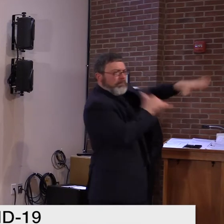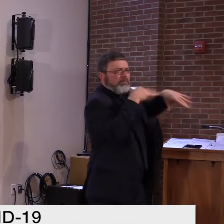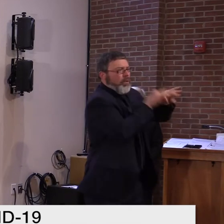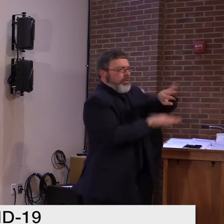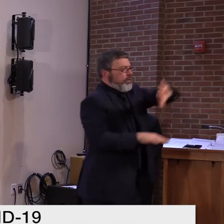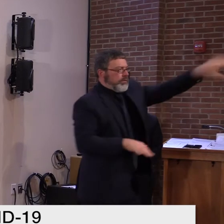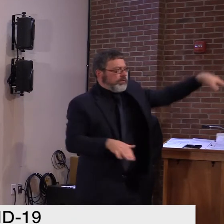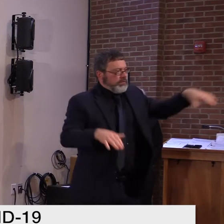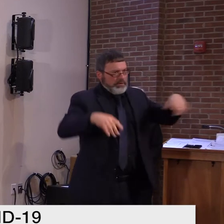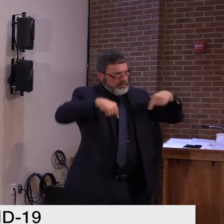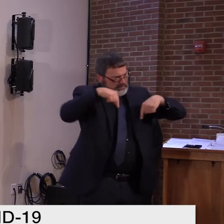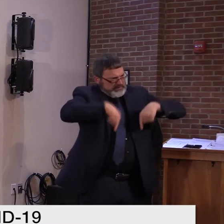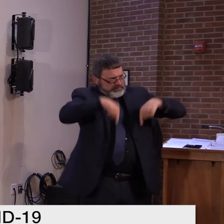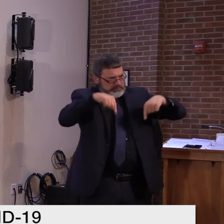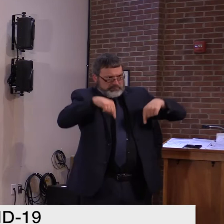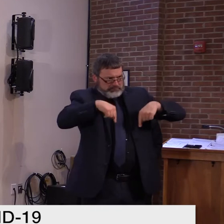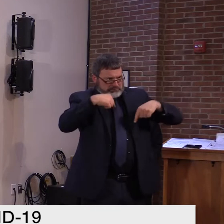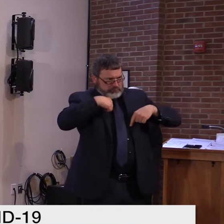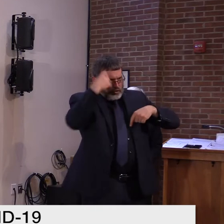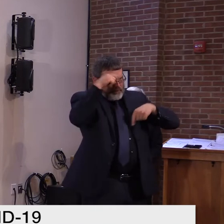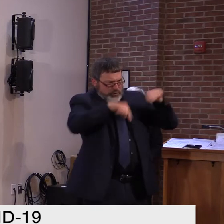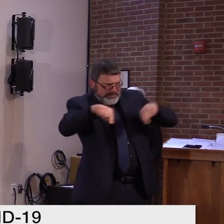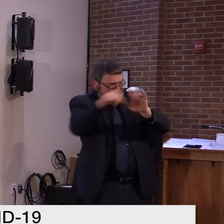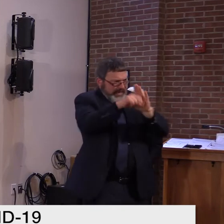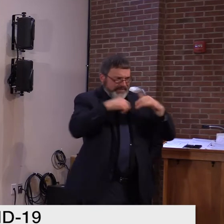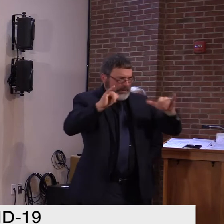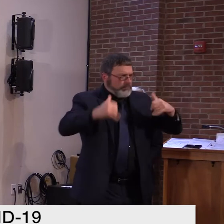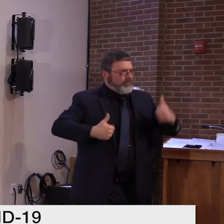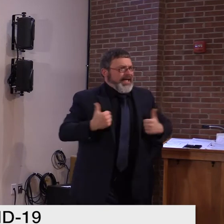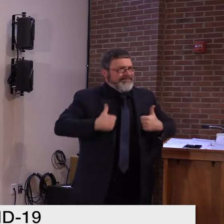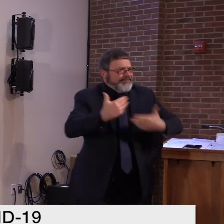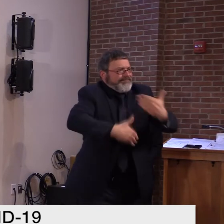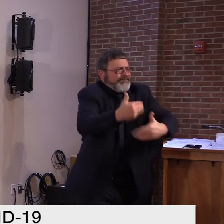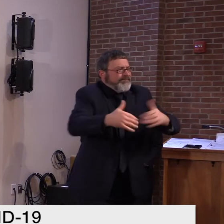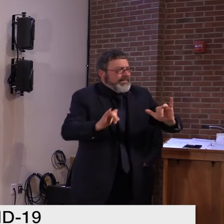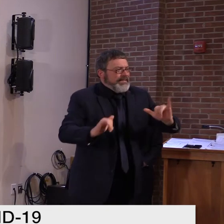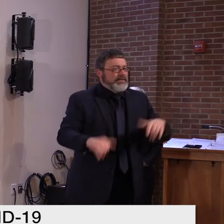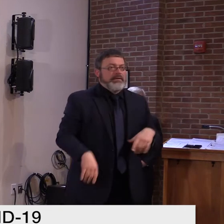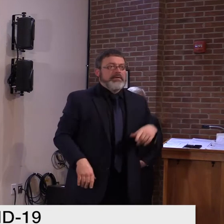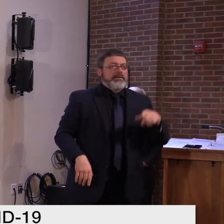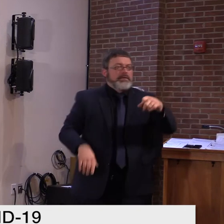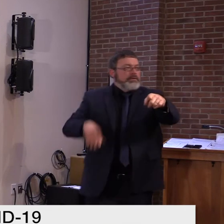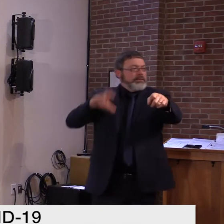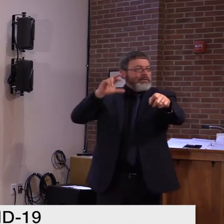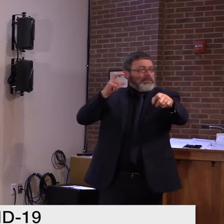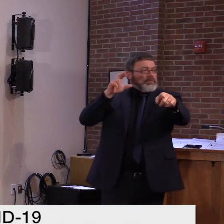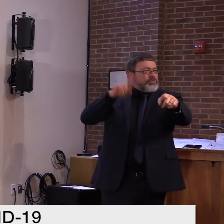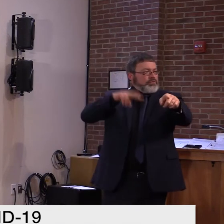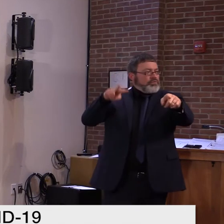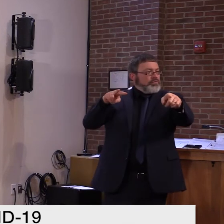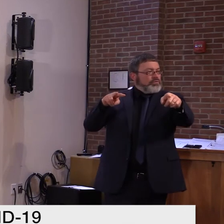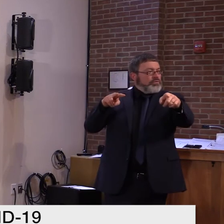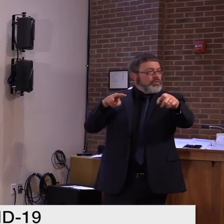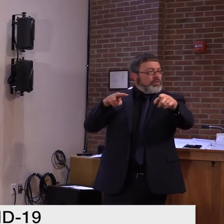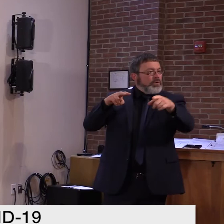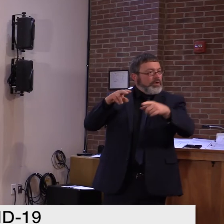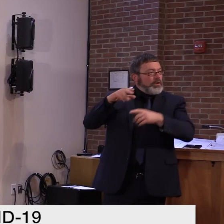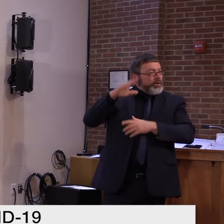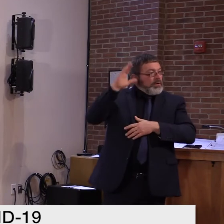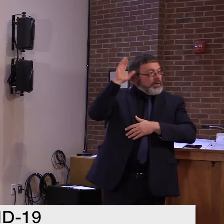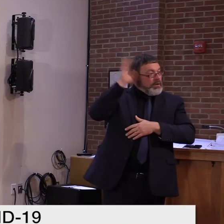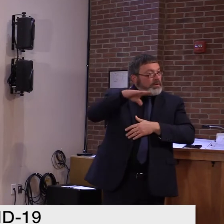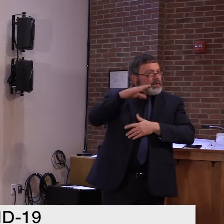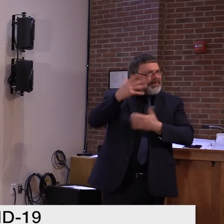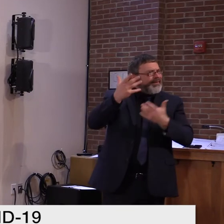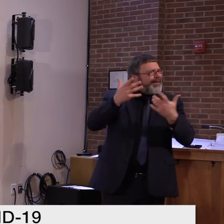elected officials in Washington, both on the congressional side and on the administration side, are